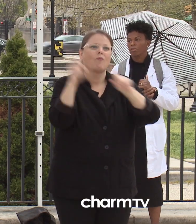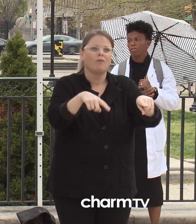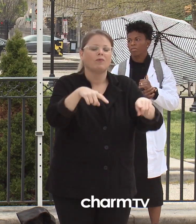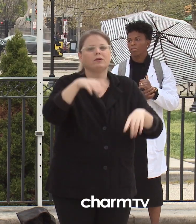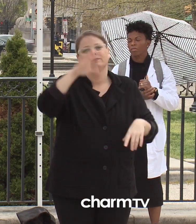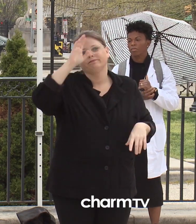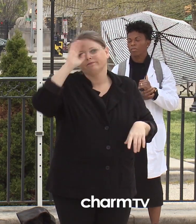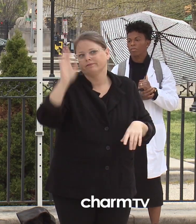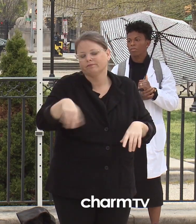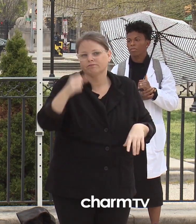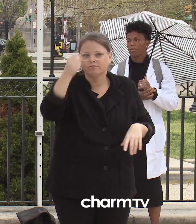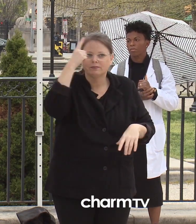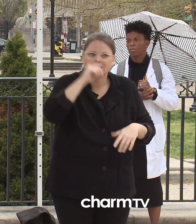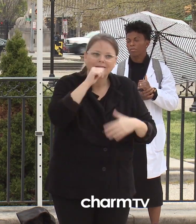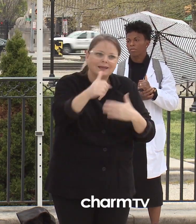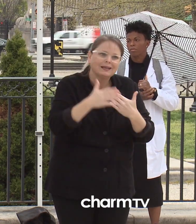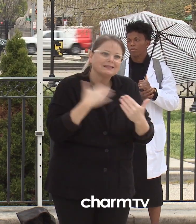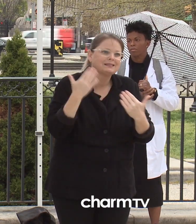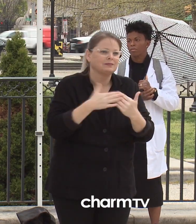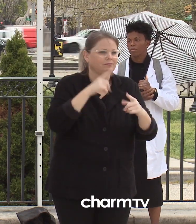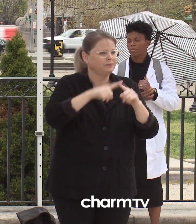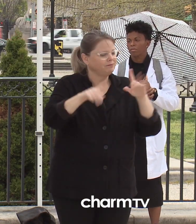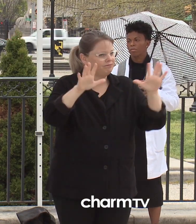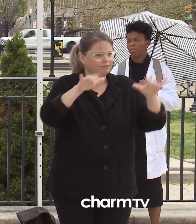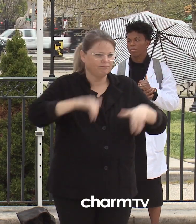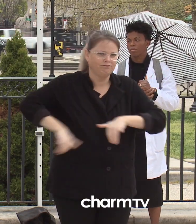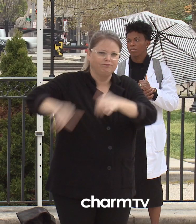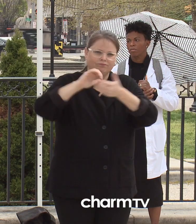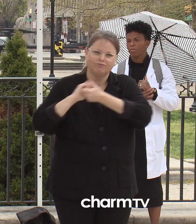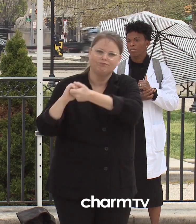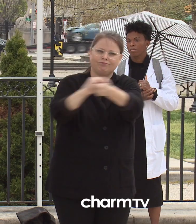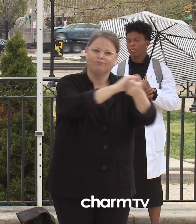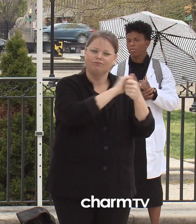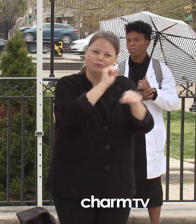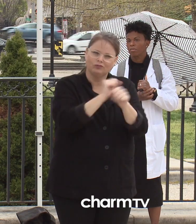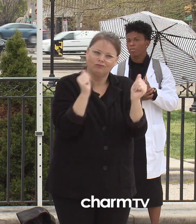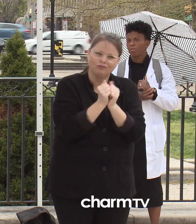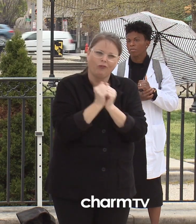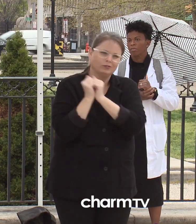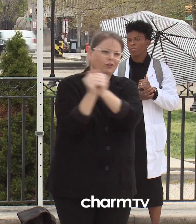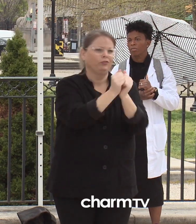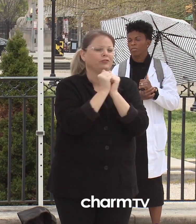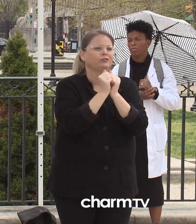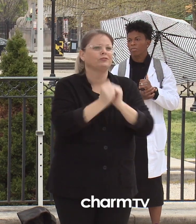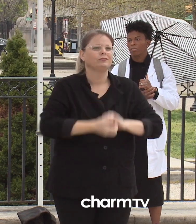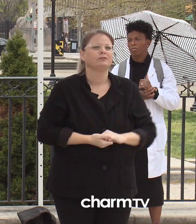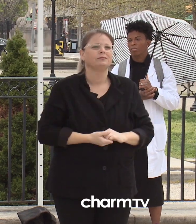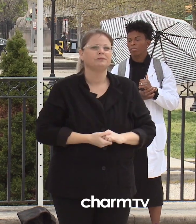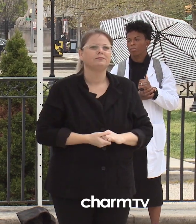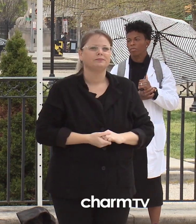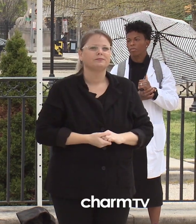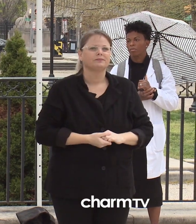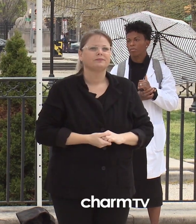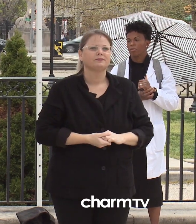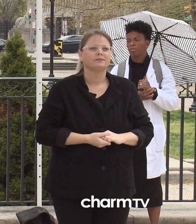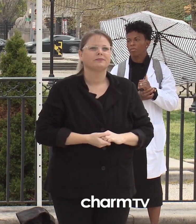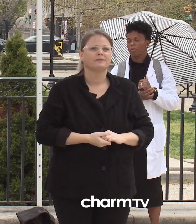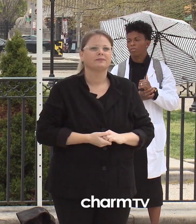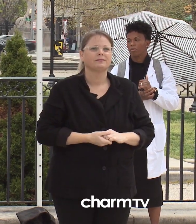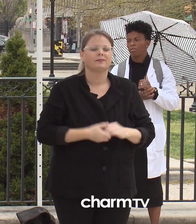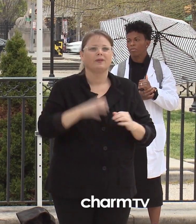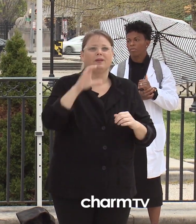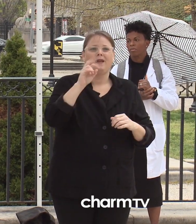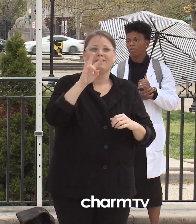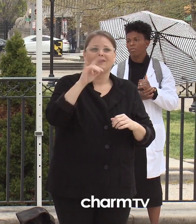this together. When COVID-19 landed in Maryland, I knew it was a matter of time before it would directly impact Baltimore City,